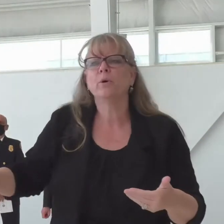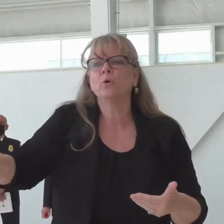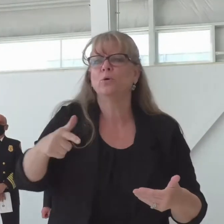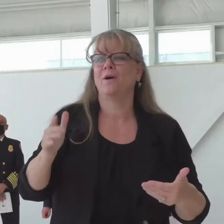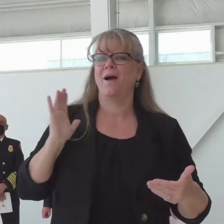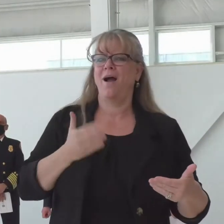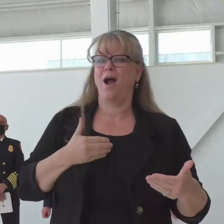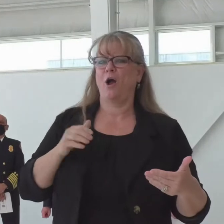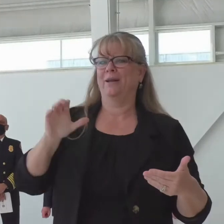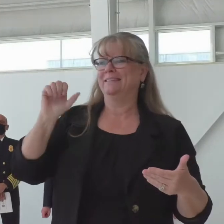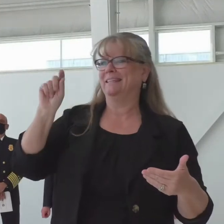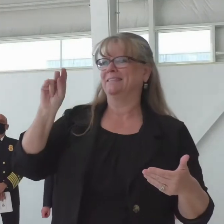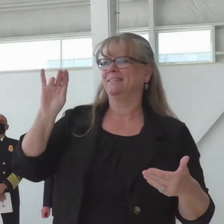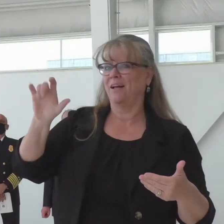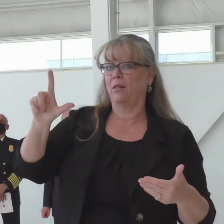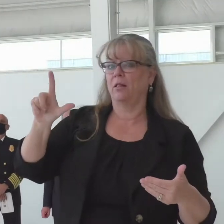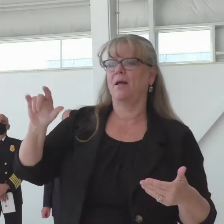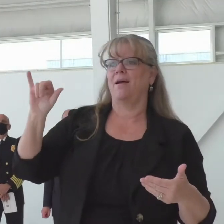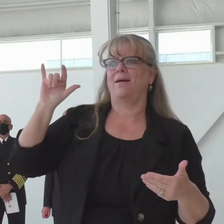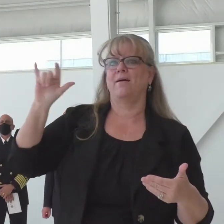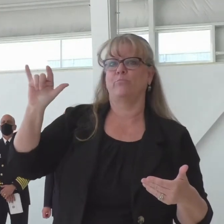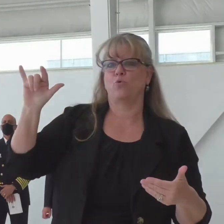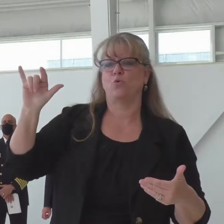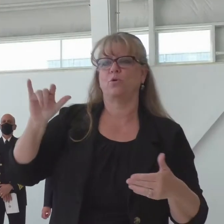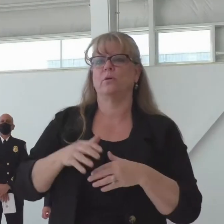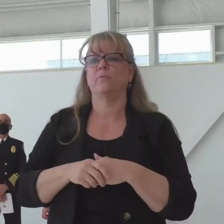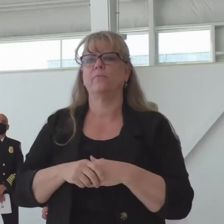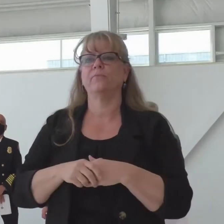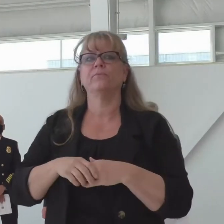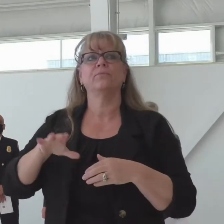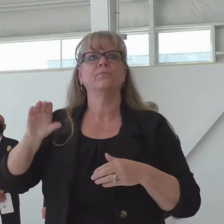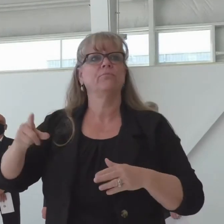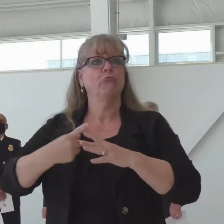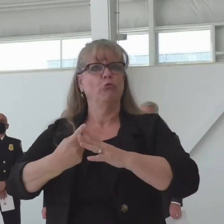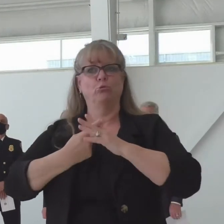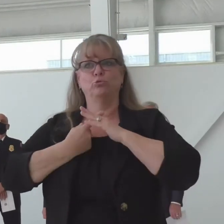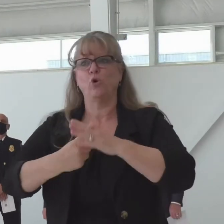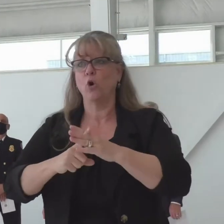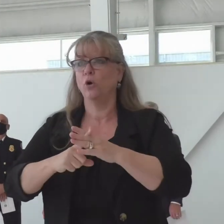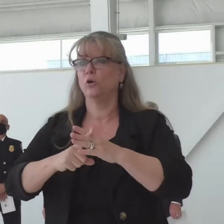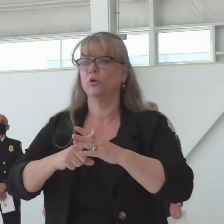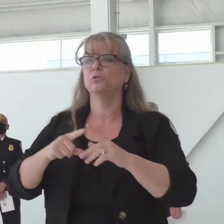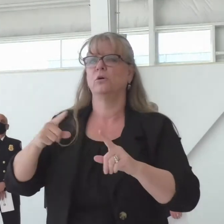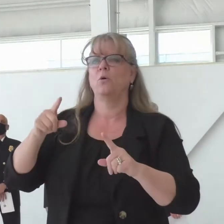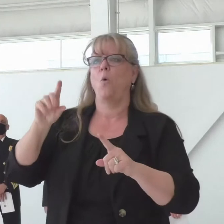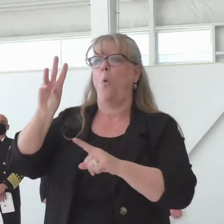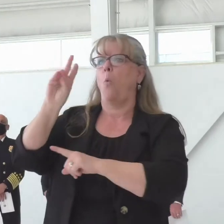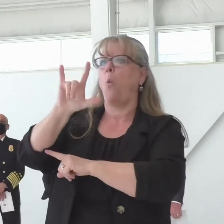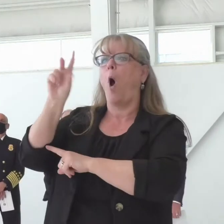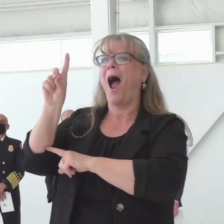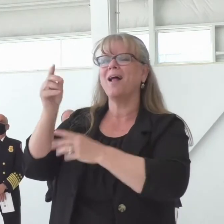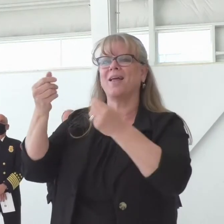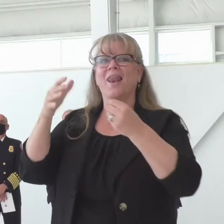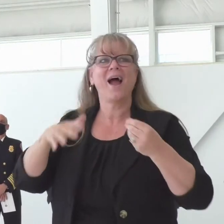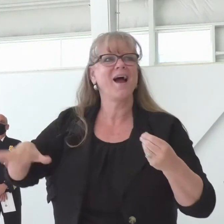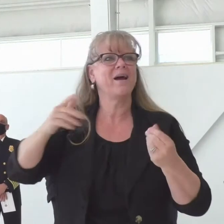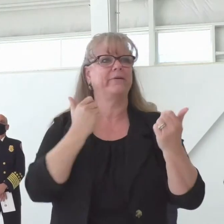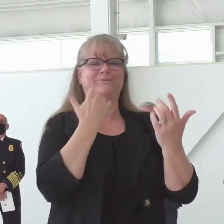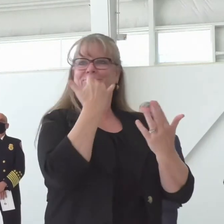the kickoff for the wildland fire prevention and control